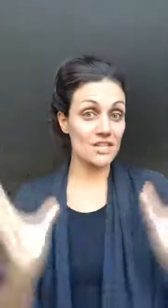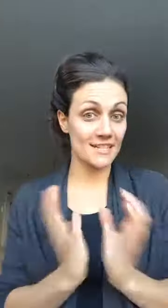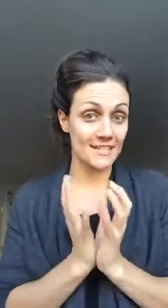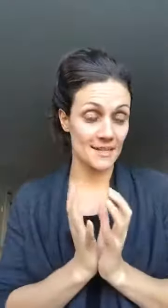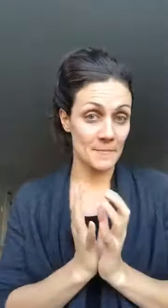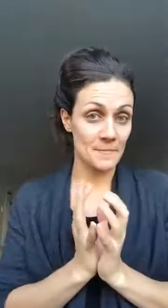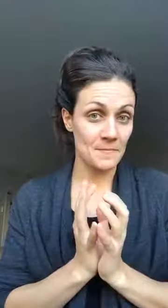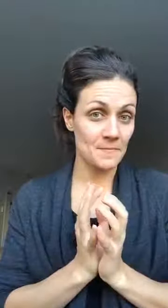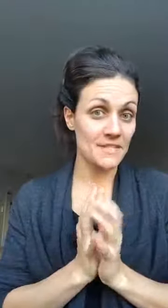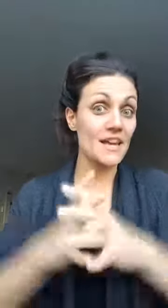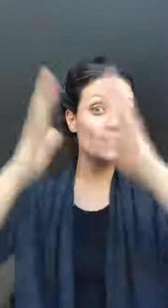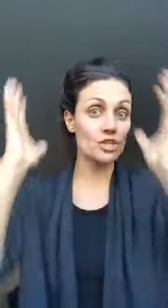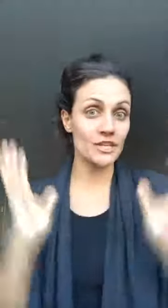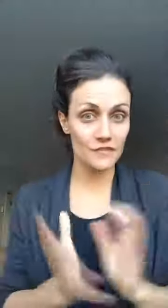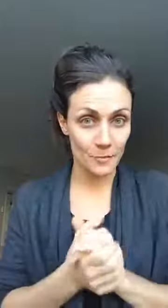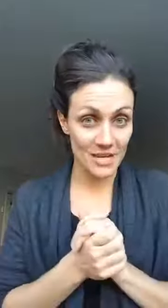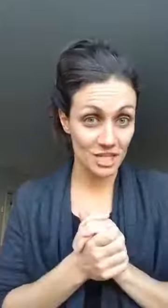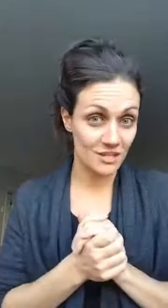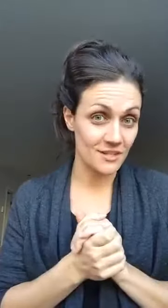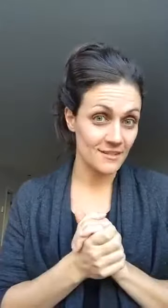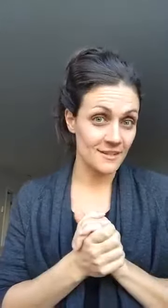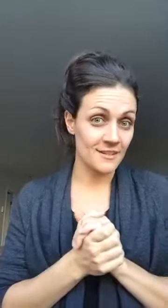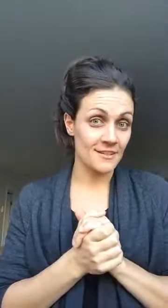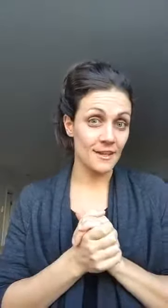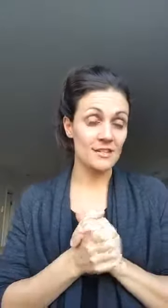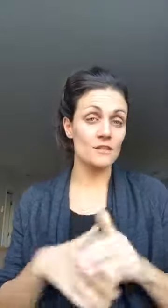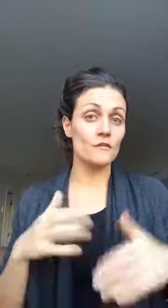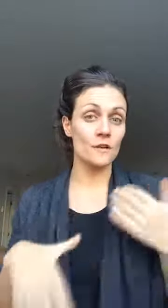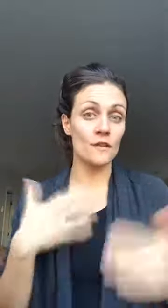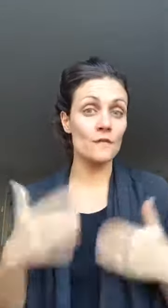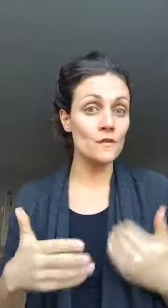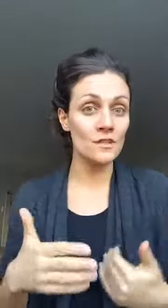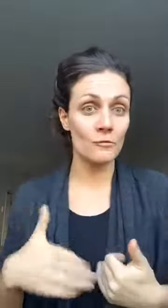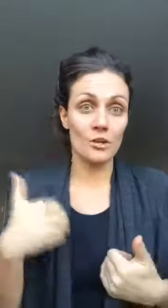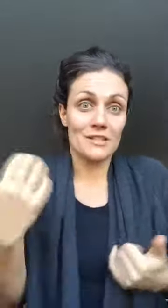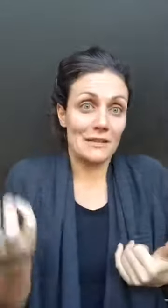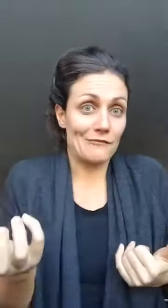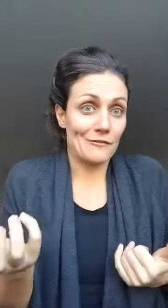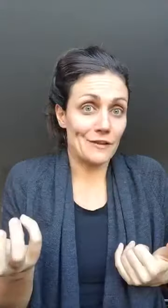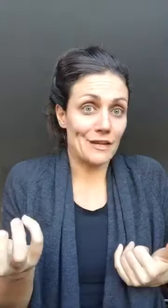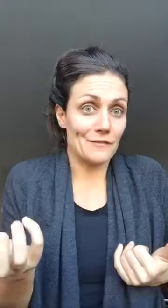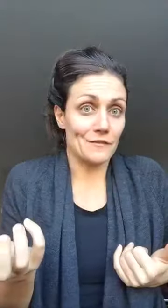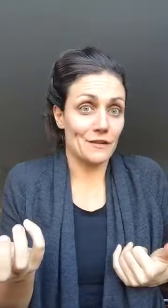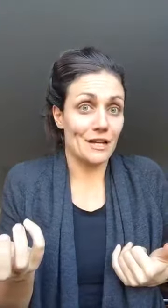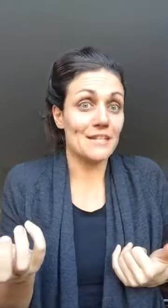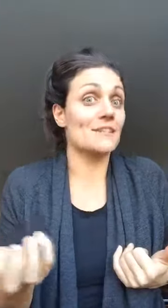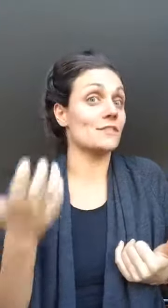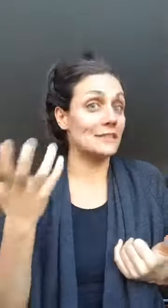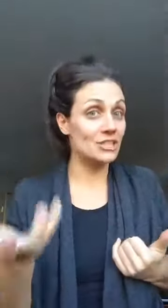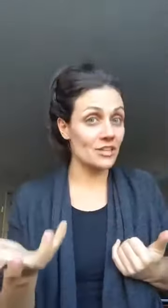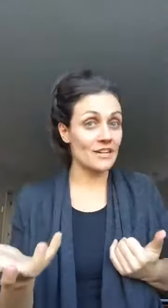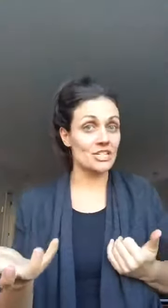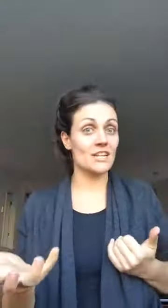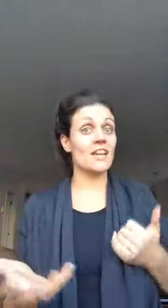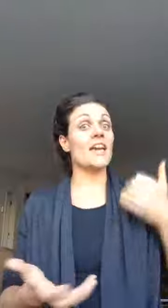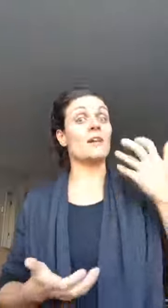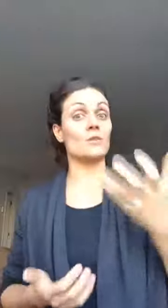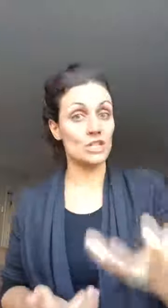system sell the transformation okay so if you're confused on what to give for free for free content for lead generation and what to